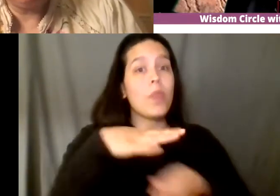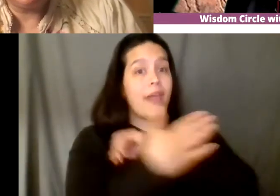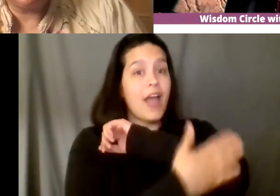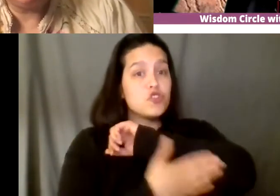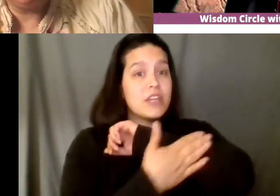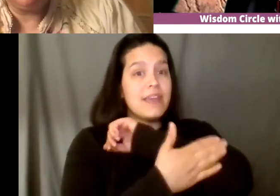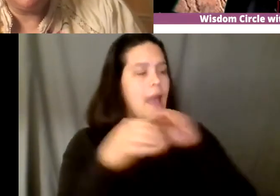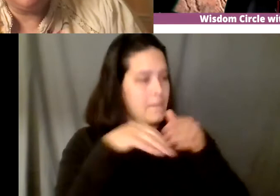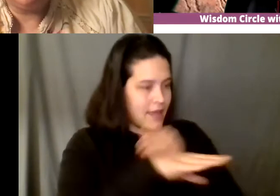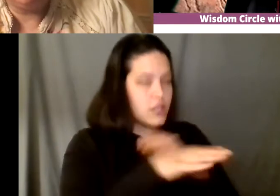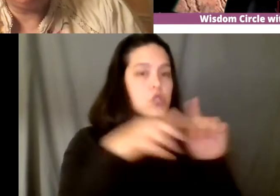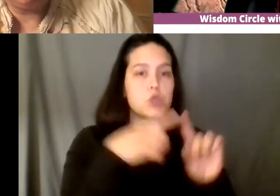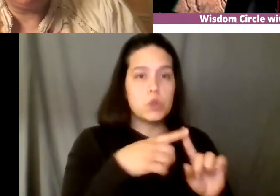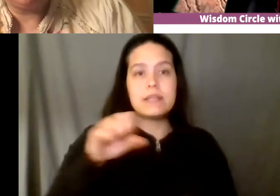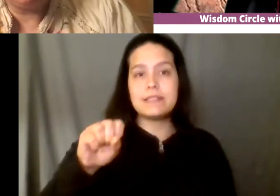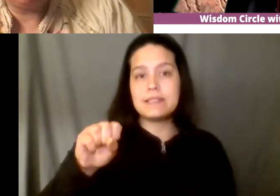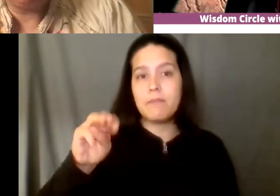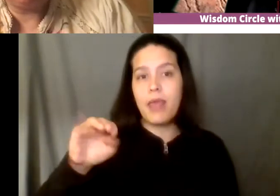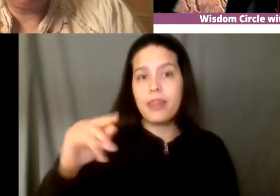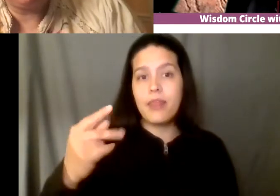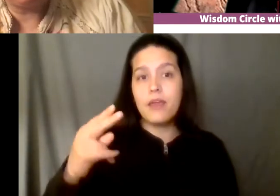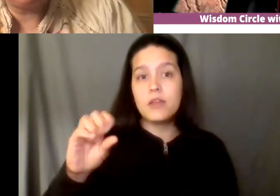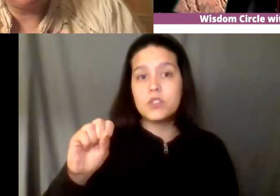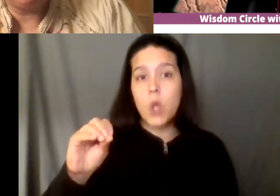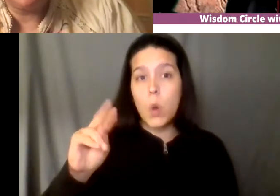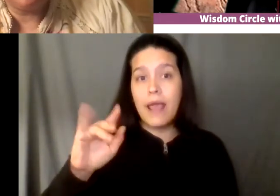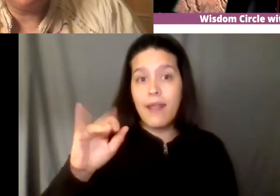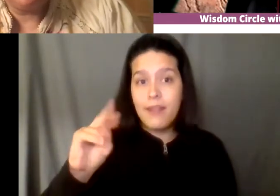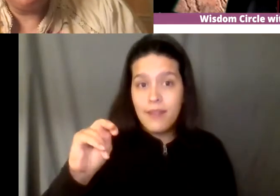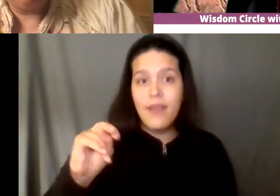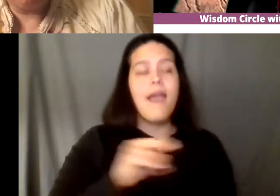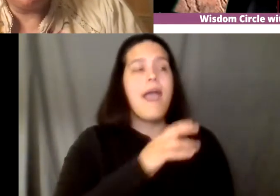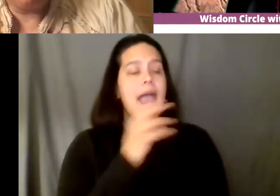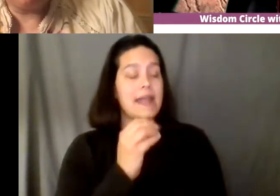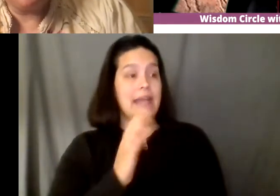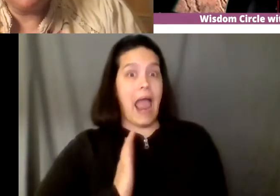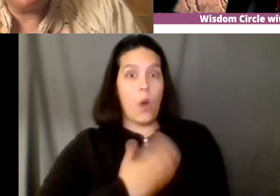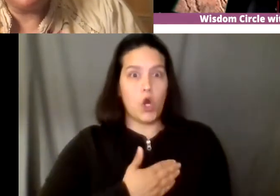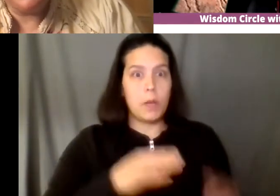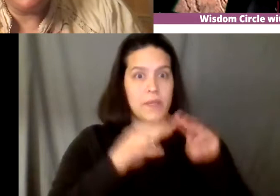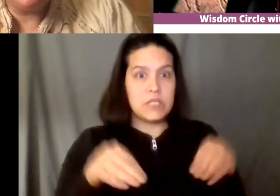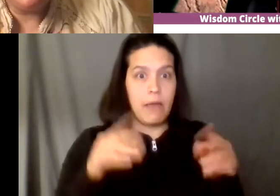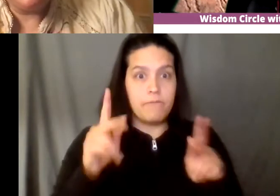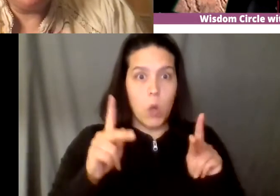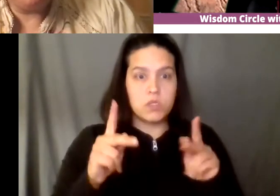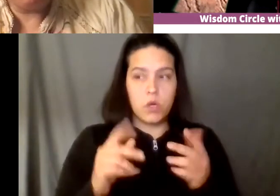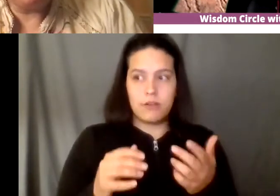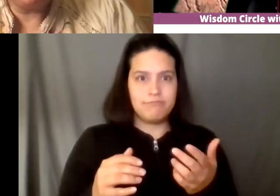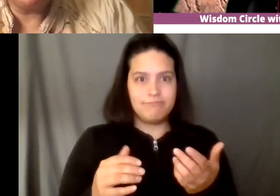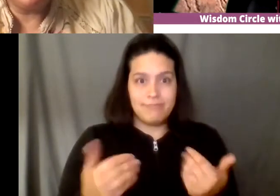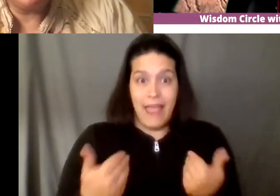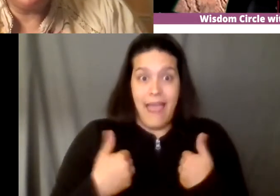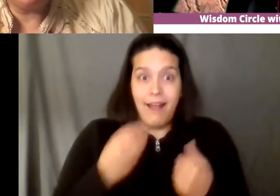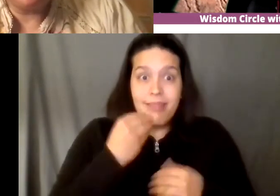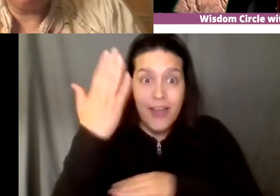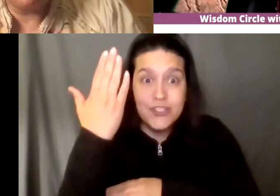smithsonian and uh our museum folks were hosting people i think for a lunch and the very first